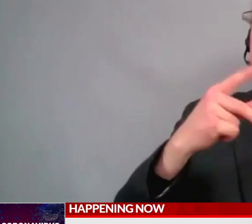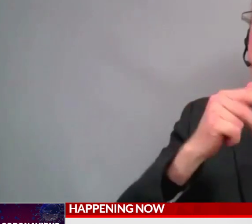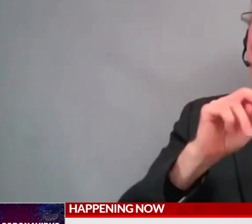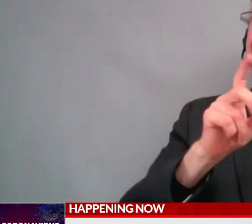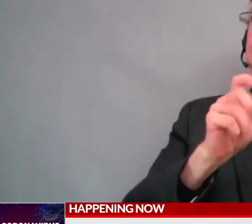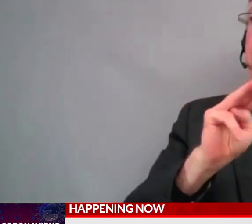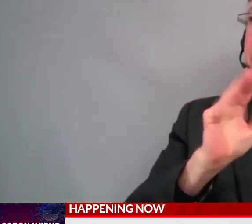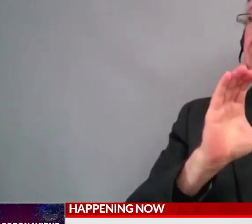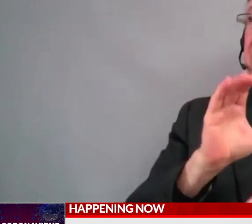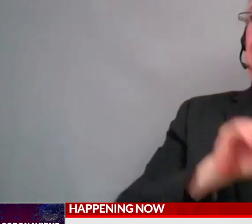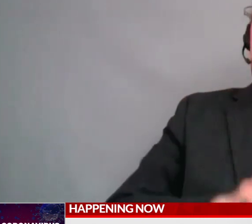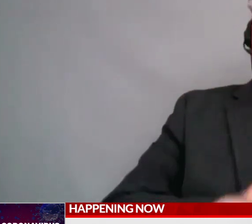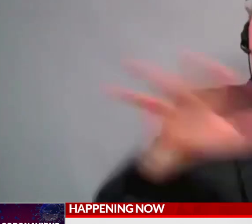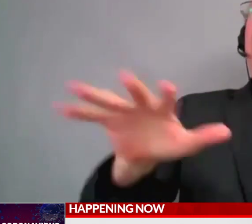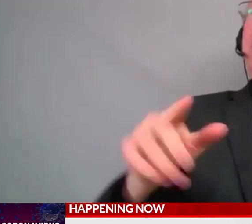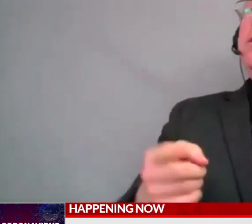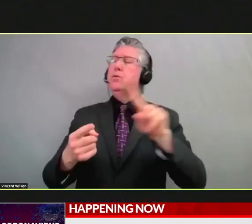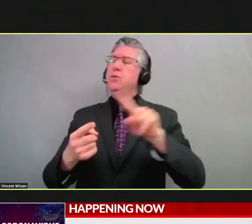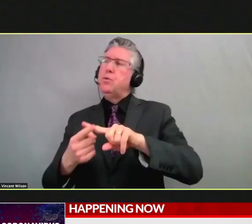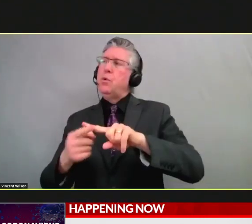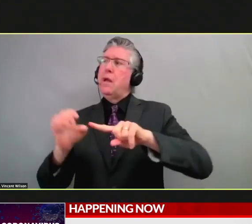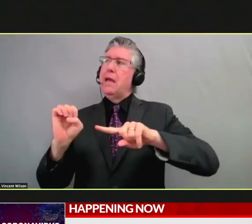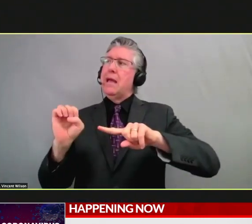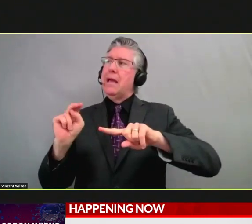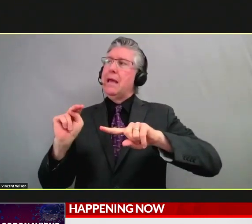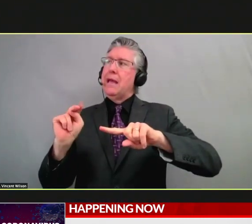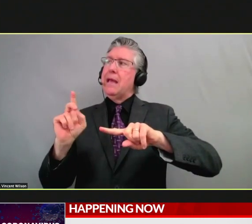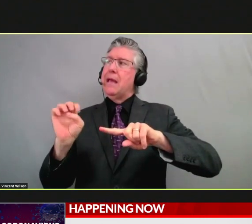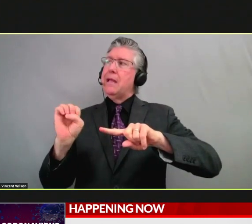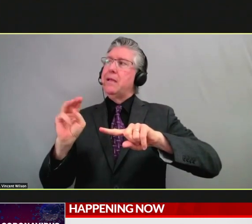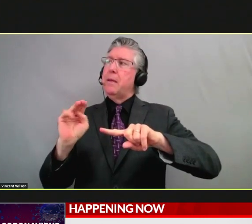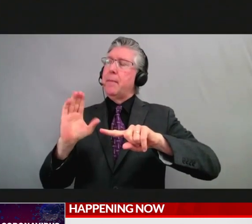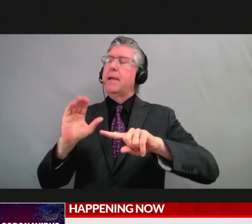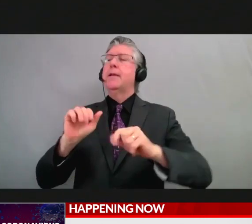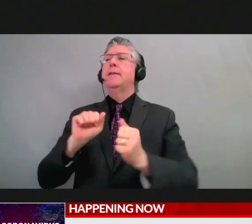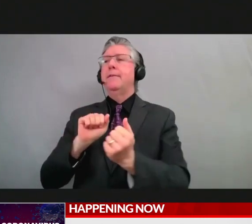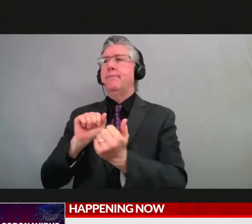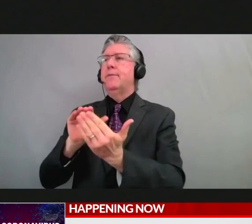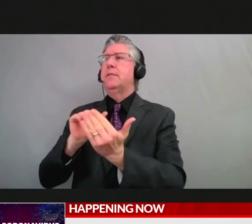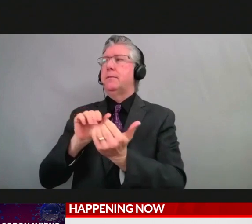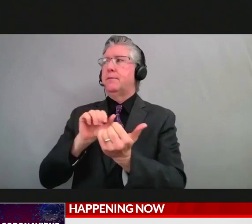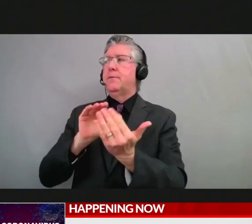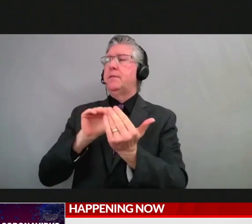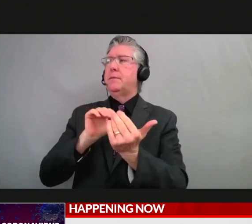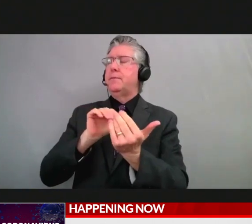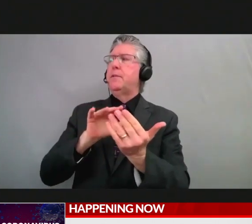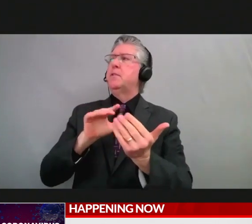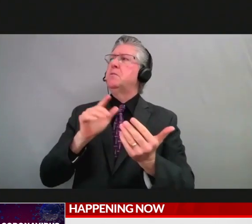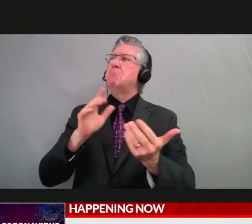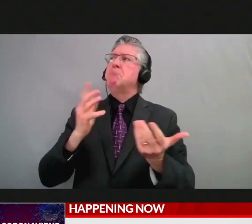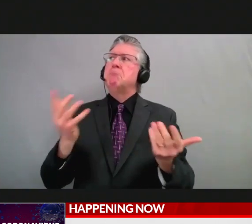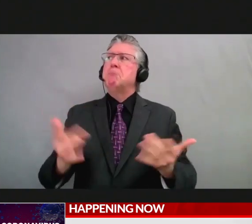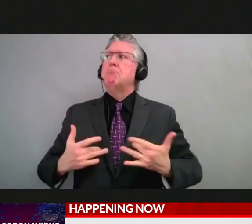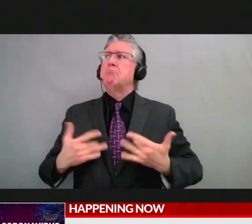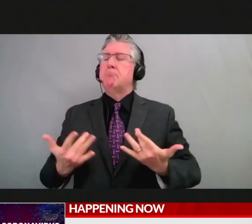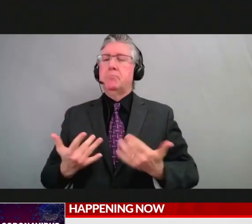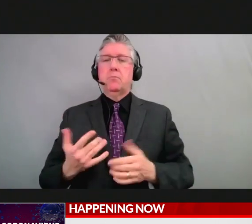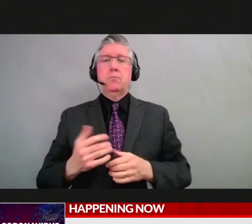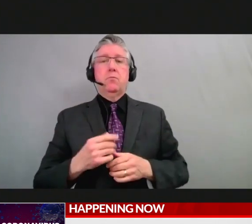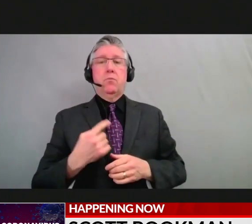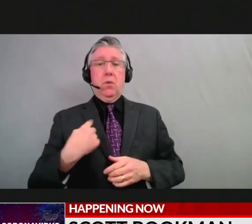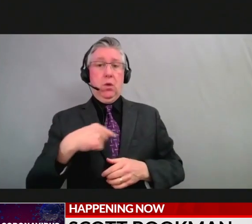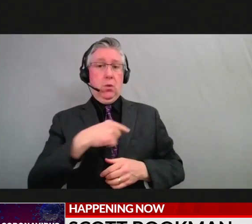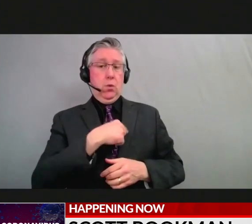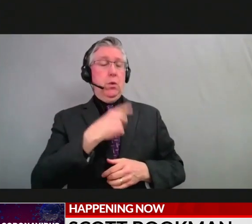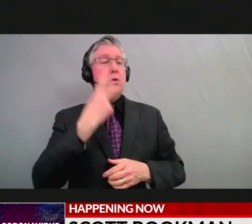Oh, that's a great question, and we're certainly seeing a lot of these conversations happening at the international level, at the national level,